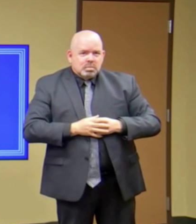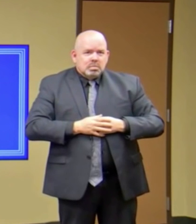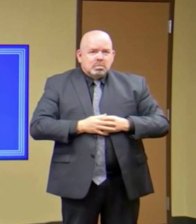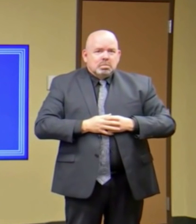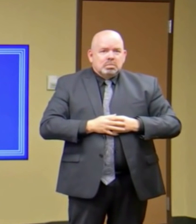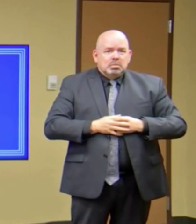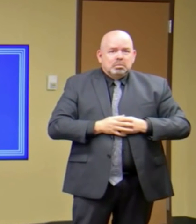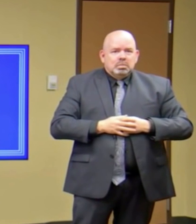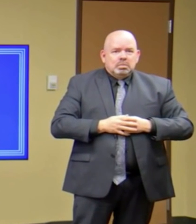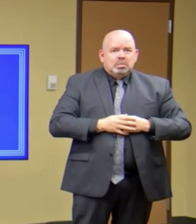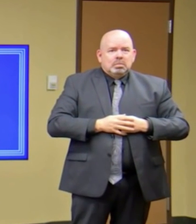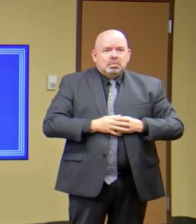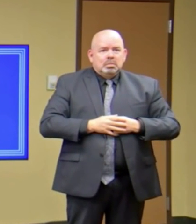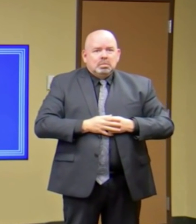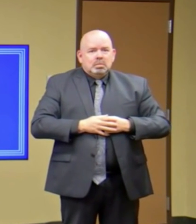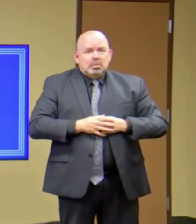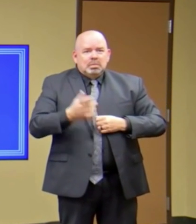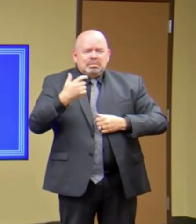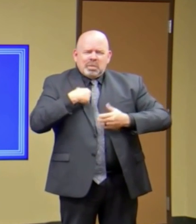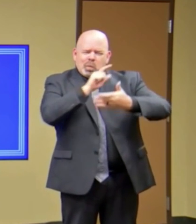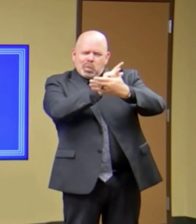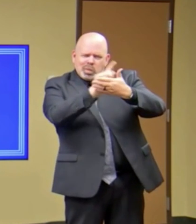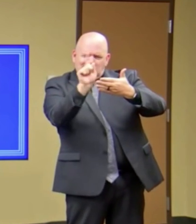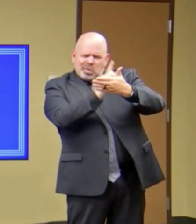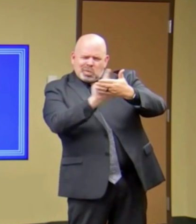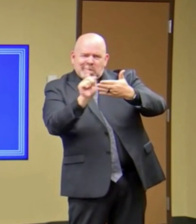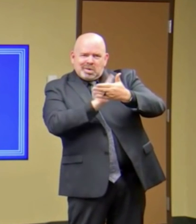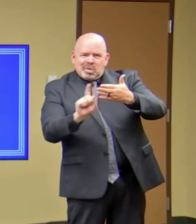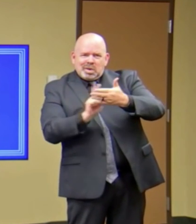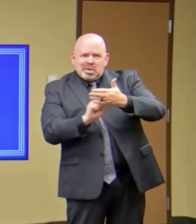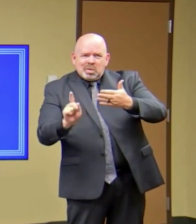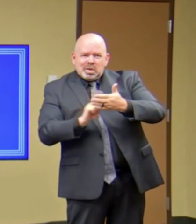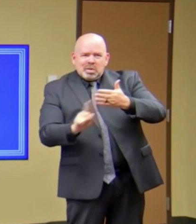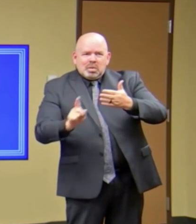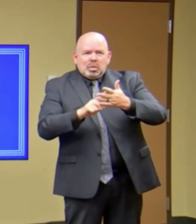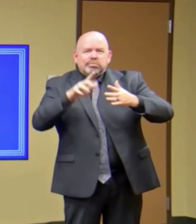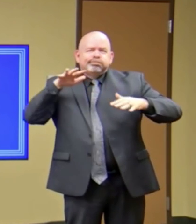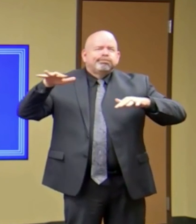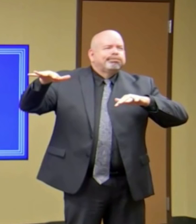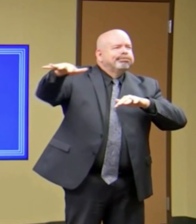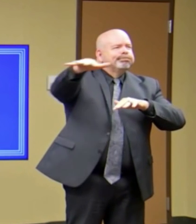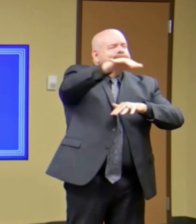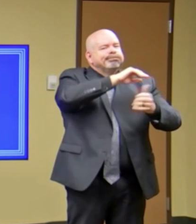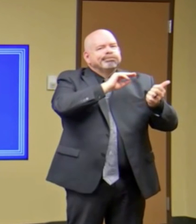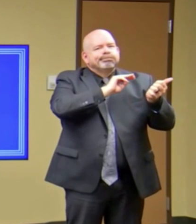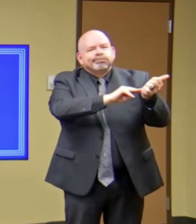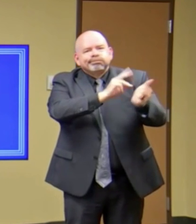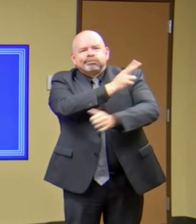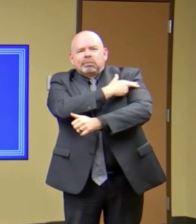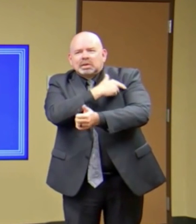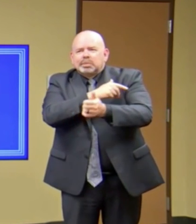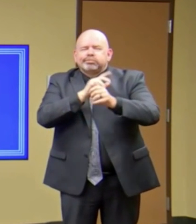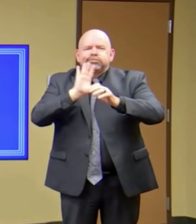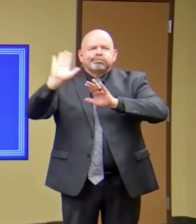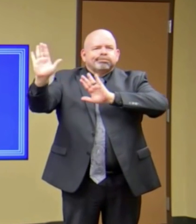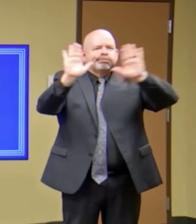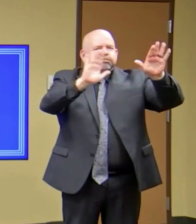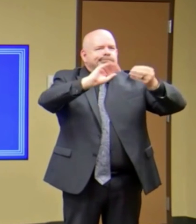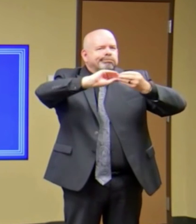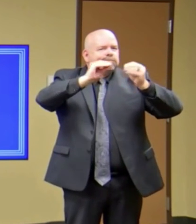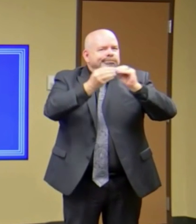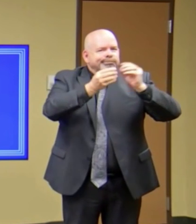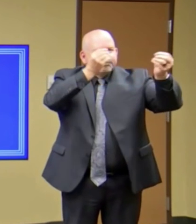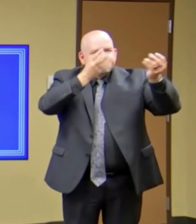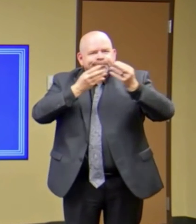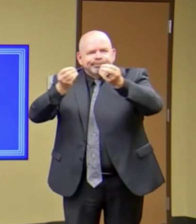or I say I, the health community counts weeks beginning on a Sunday and ending on a